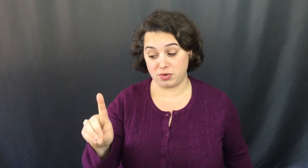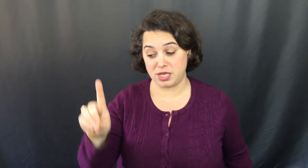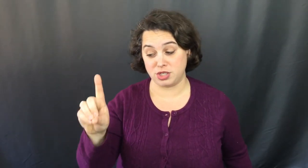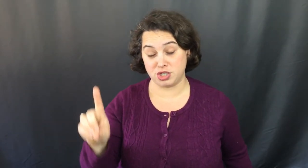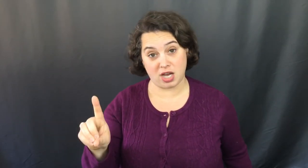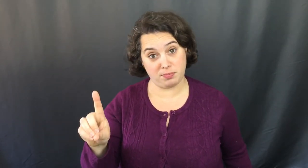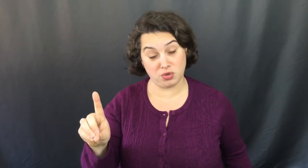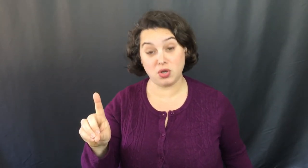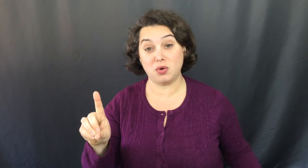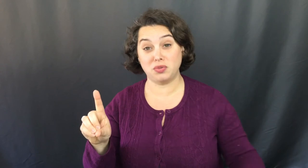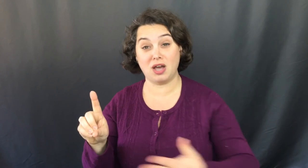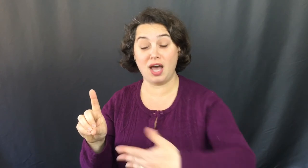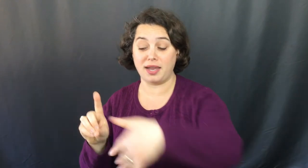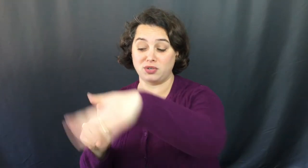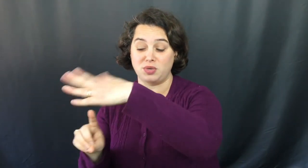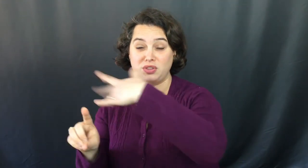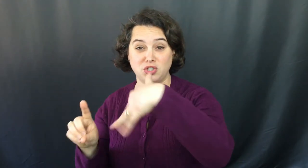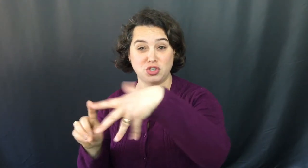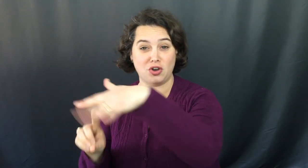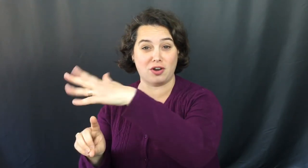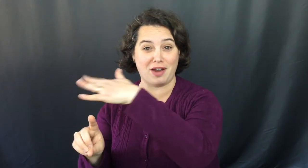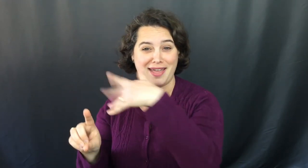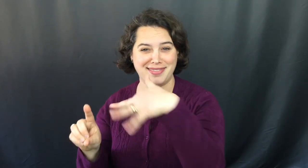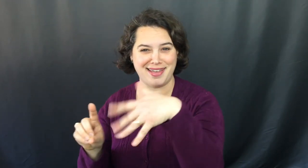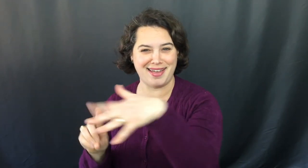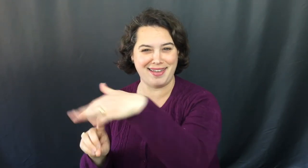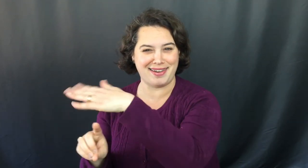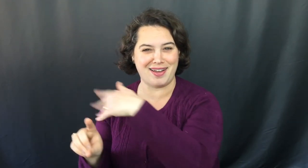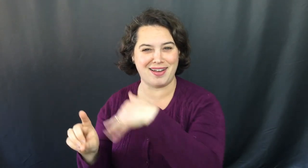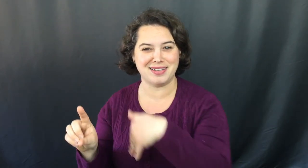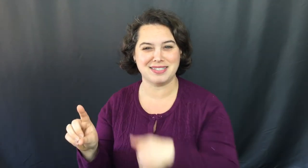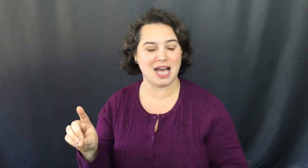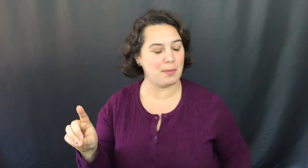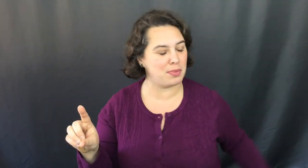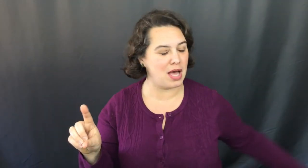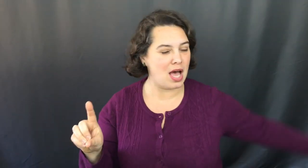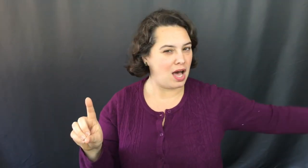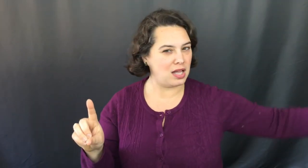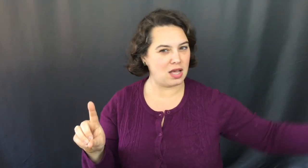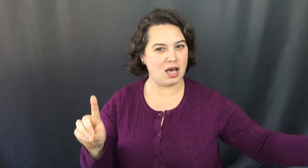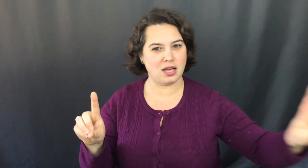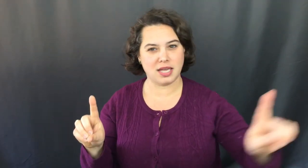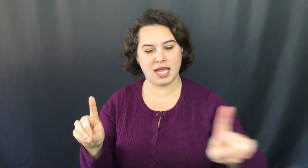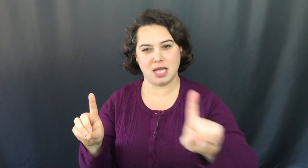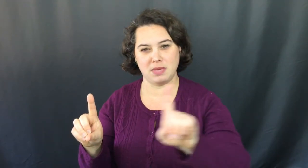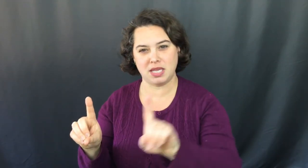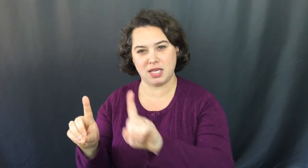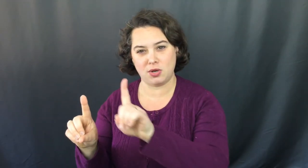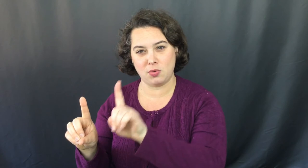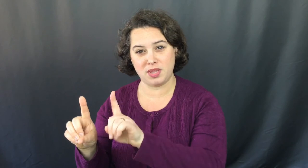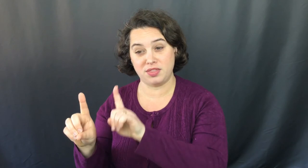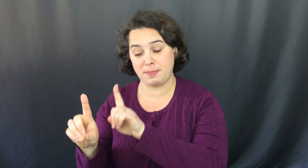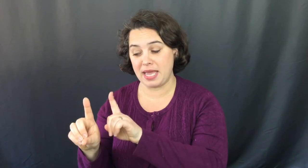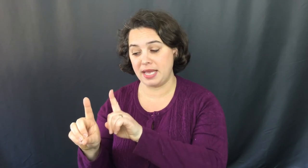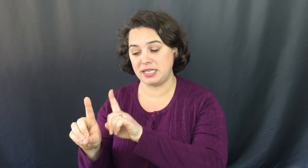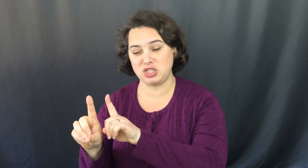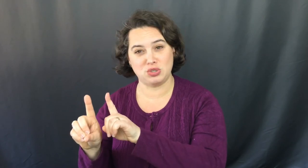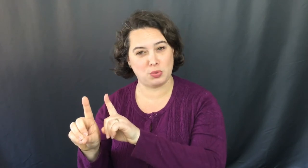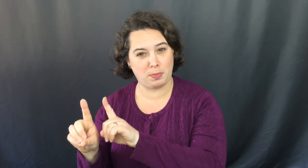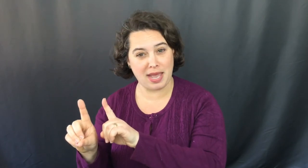shop. You know the kind with the sugar and the honey on top. Along came a kiddo with the penny to pay.